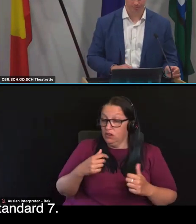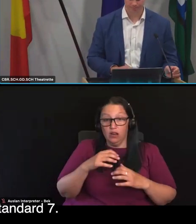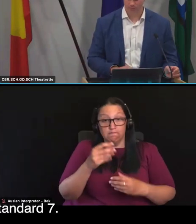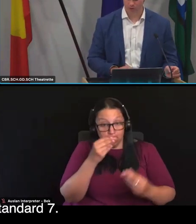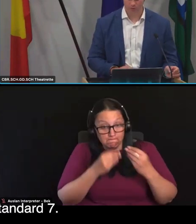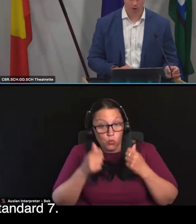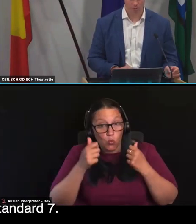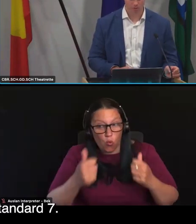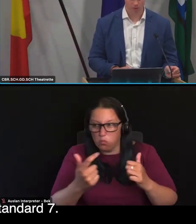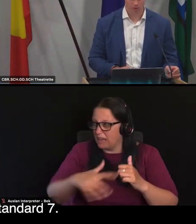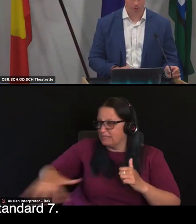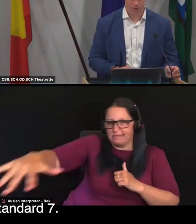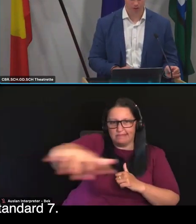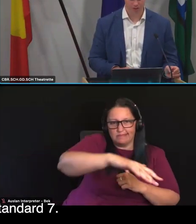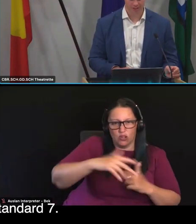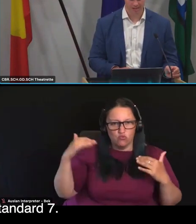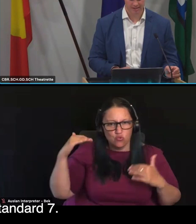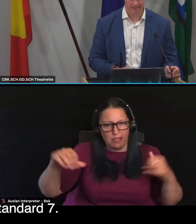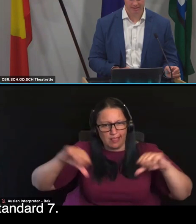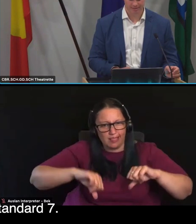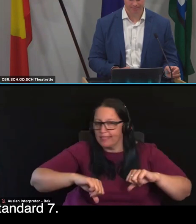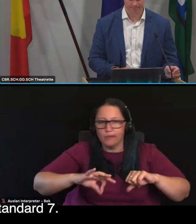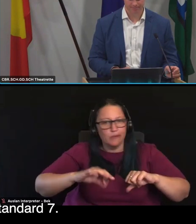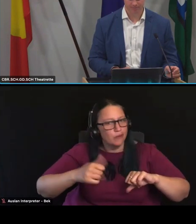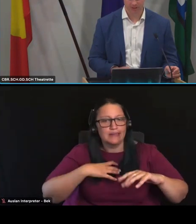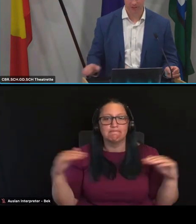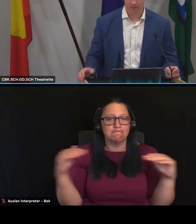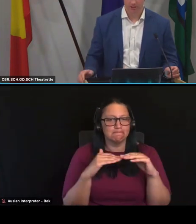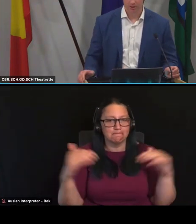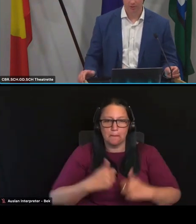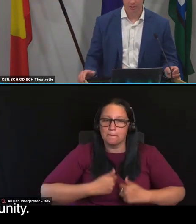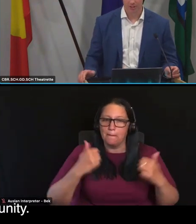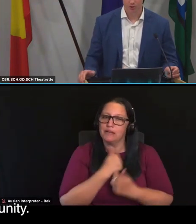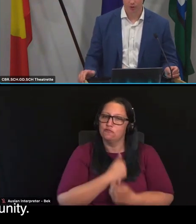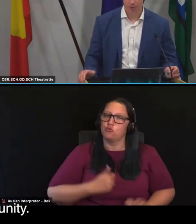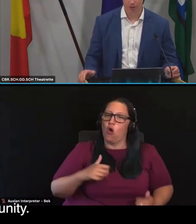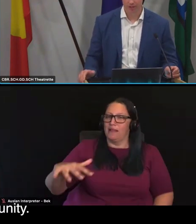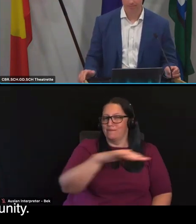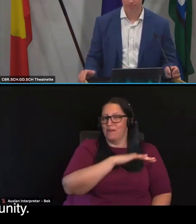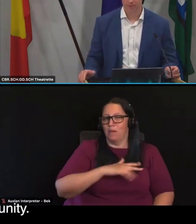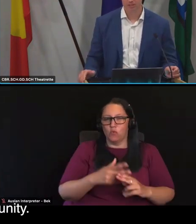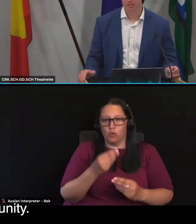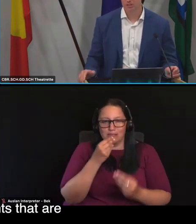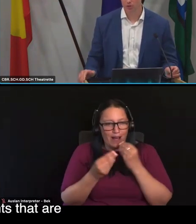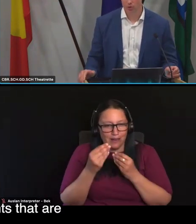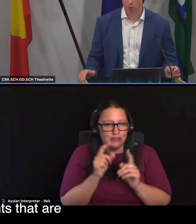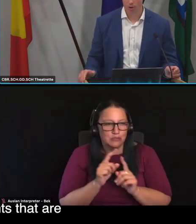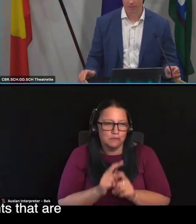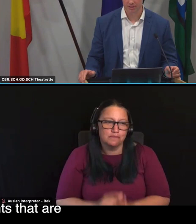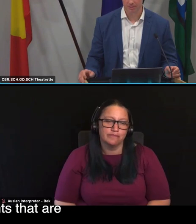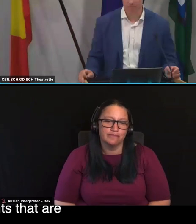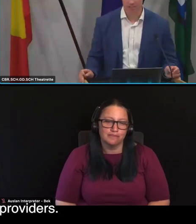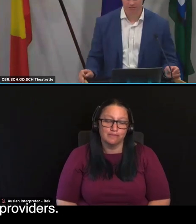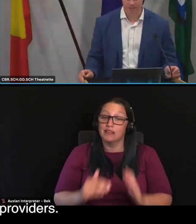So we might move on to standard seven, residential community. So these are those